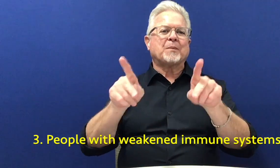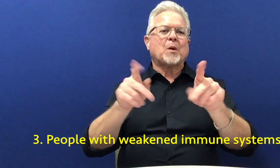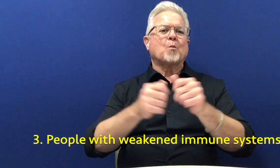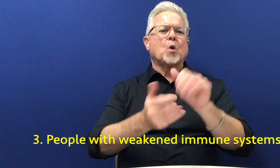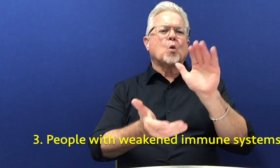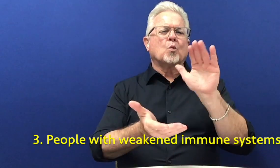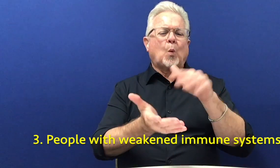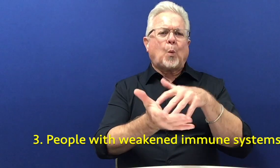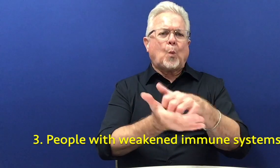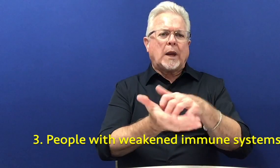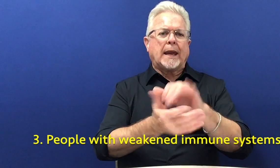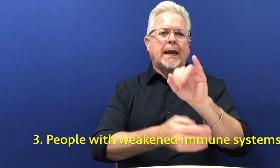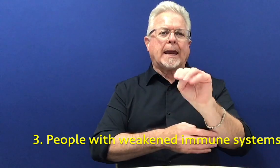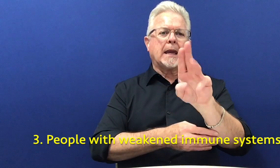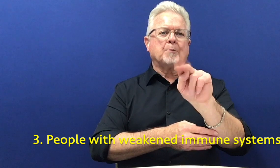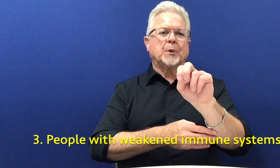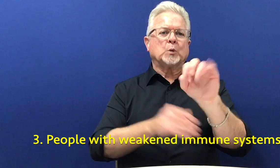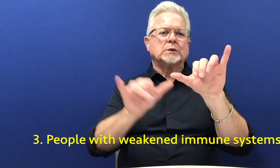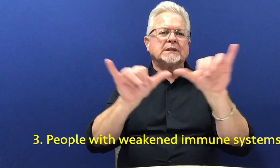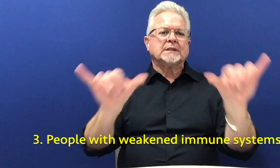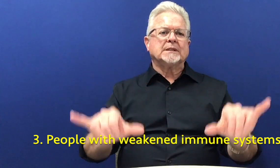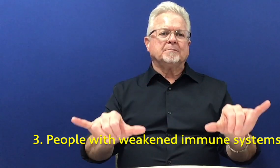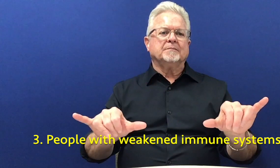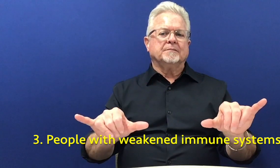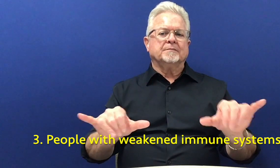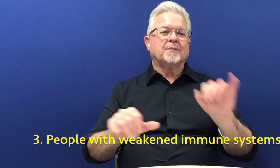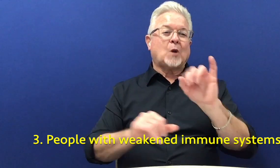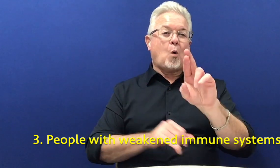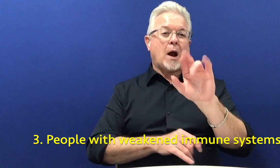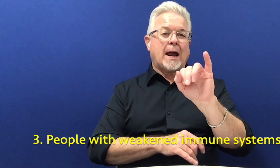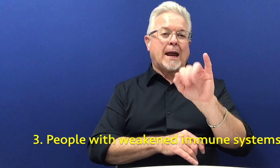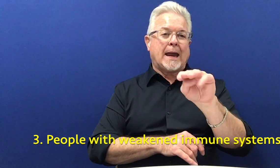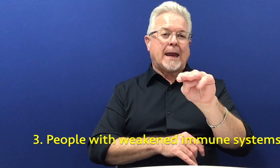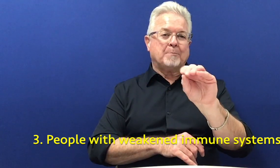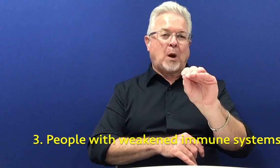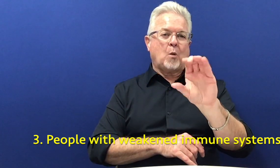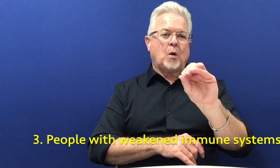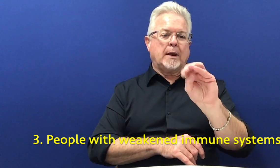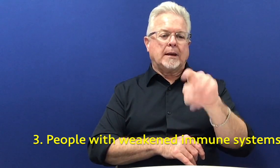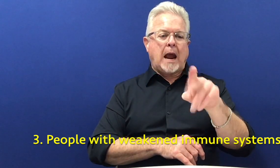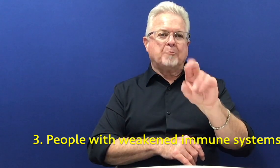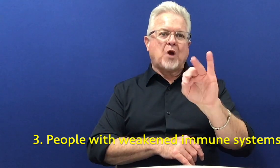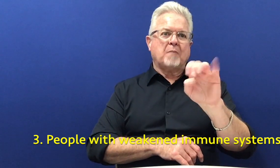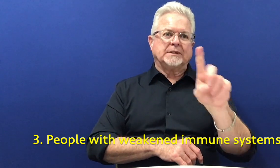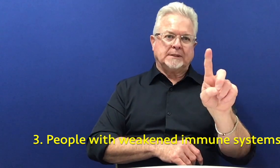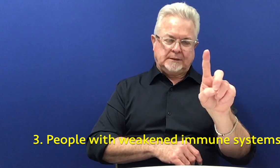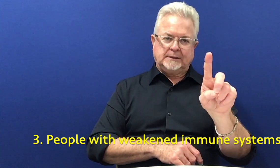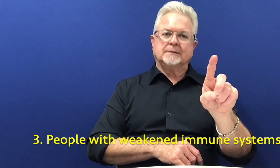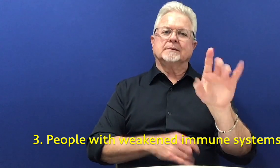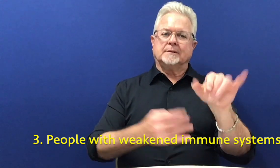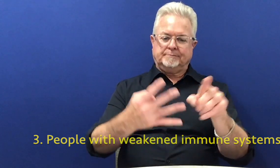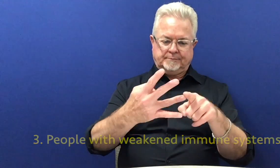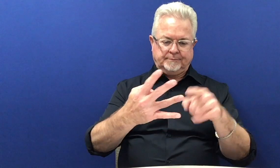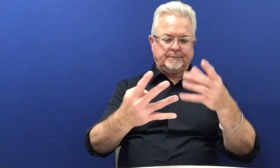illness. And people with a weakened immune system. Those of you who are immunocompromised.